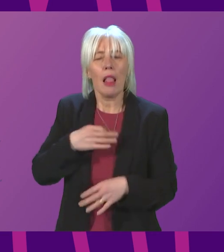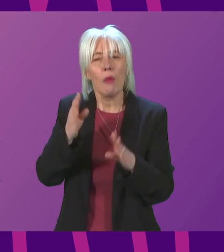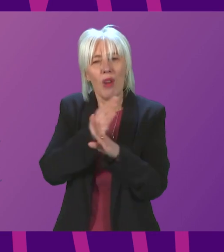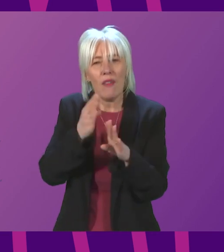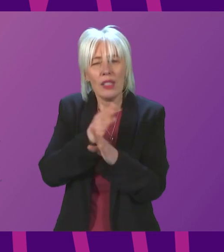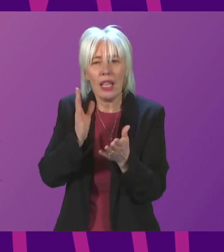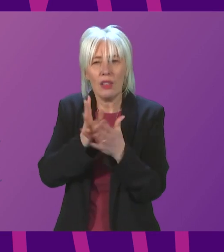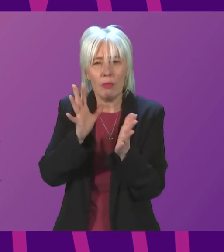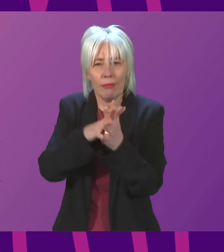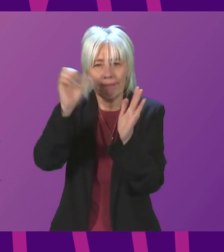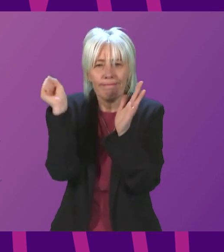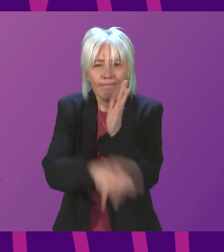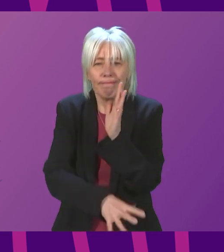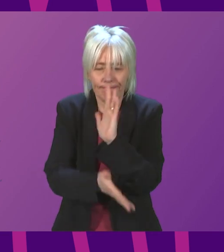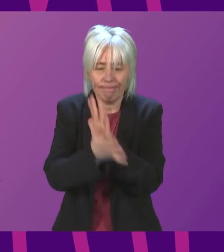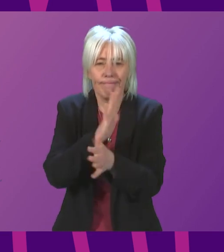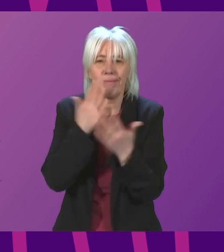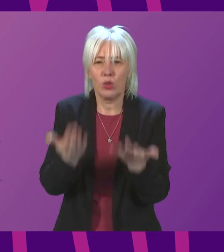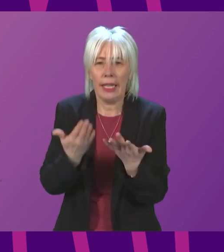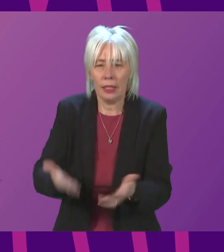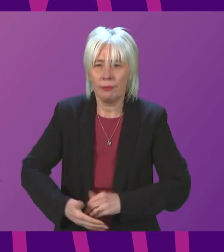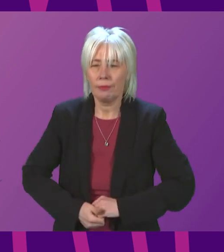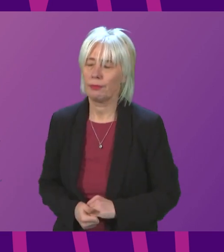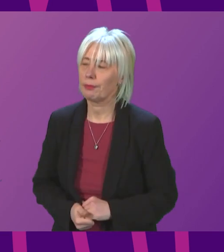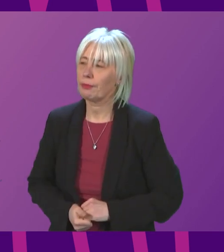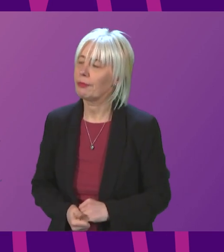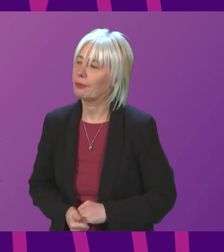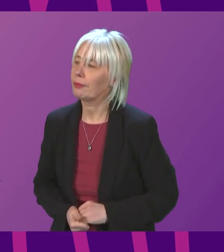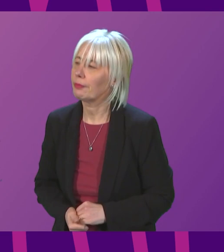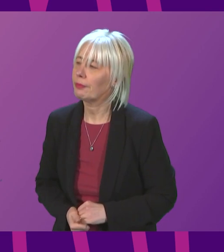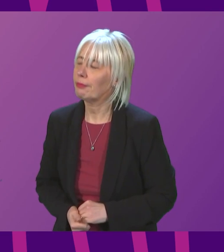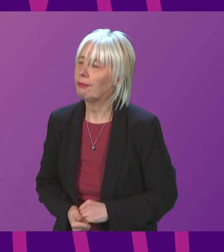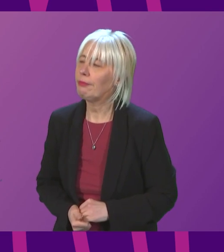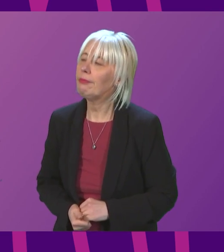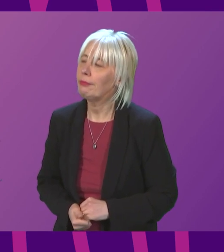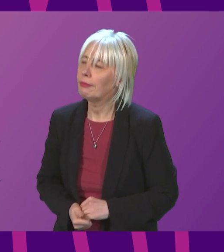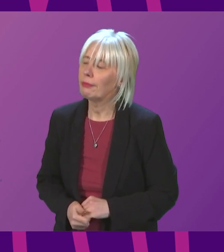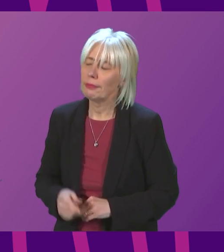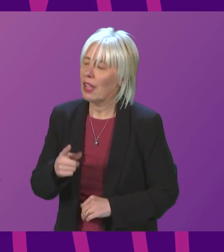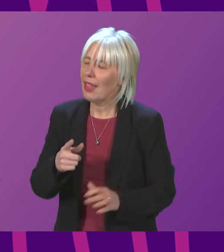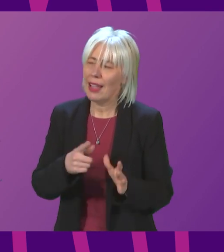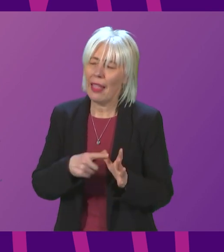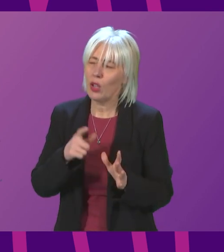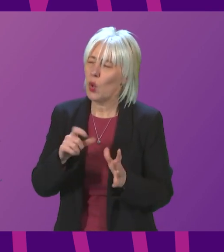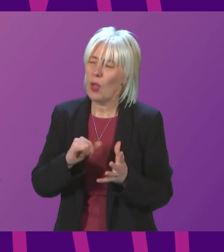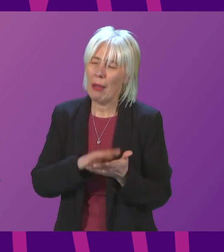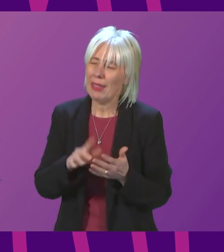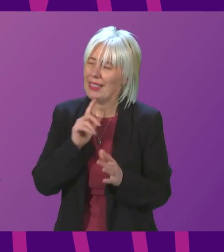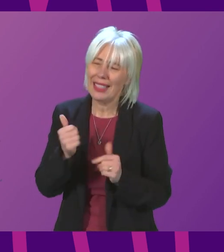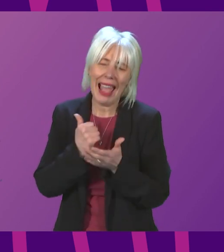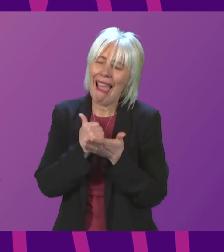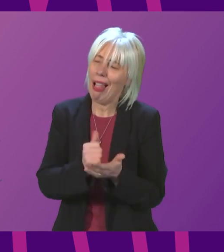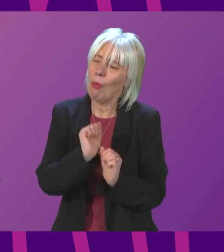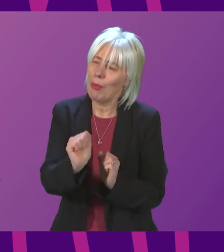abolish it in totality today? First Minister. I think Alex Cole-Hamilton does a disservice to his argument with the